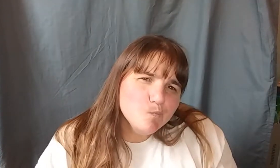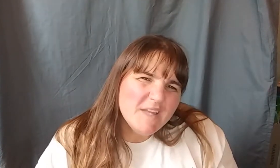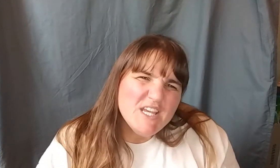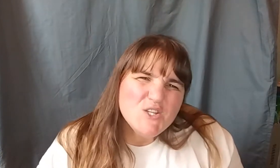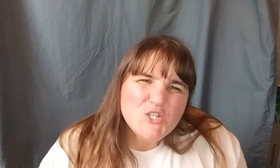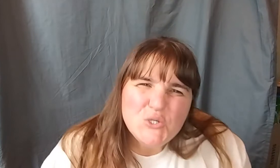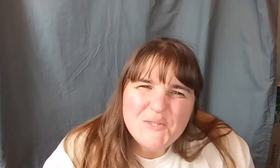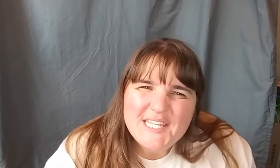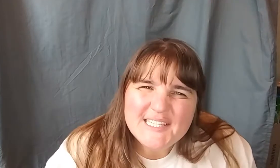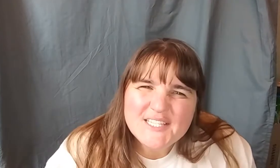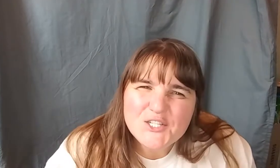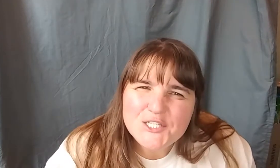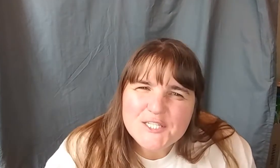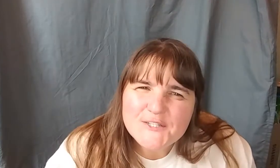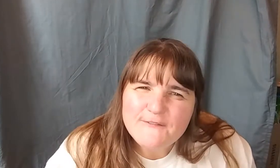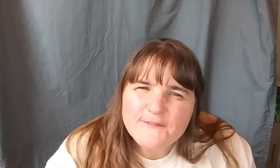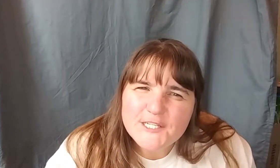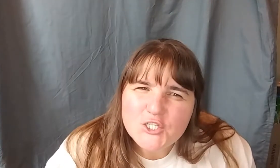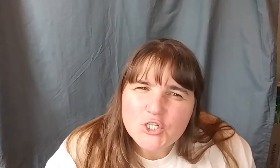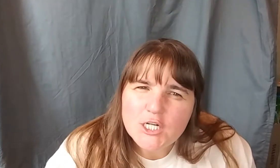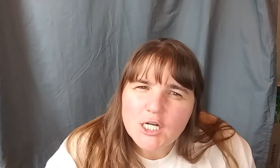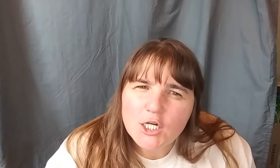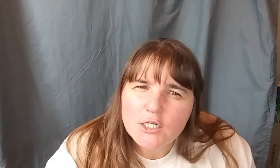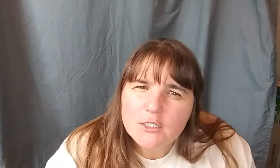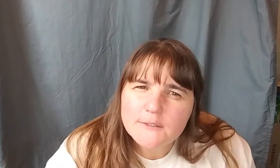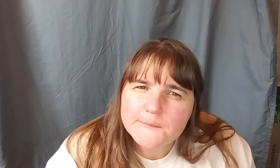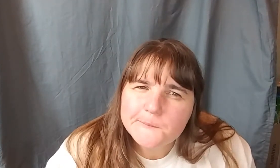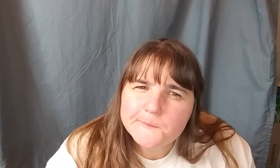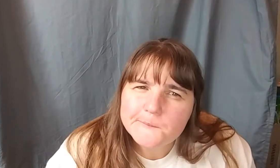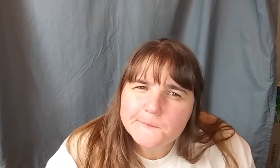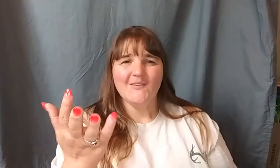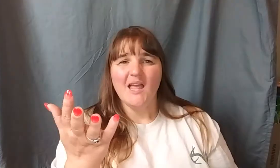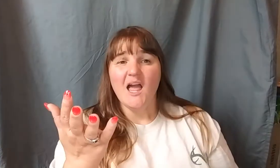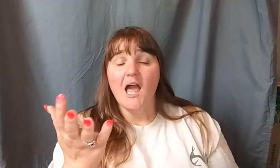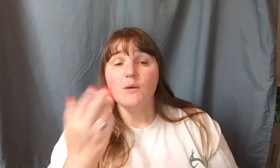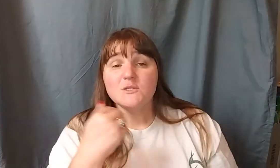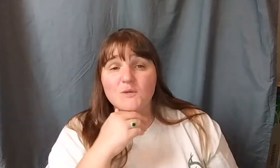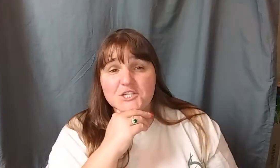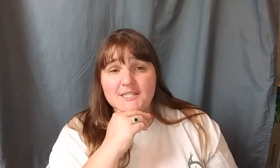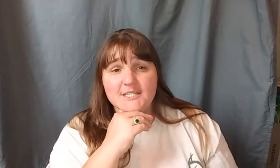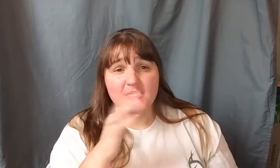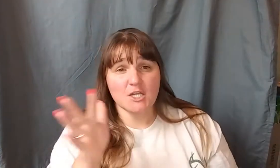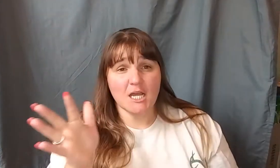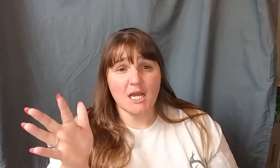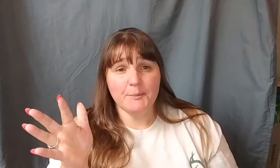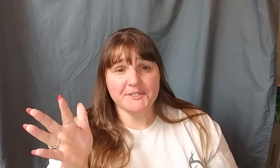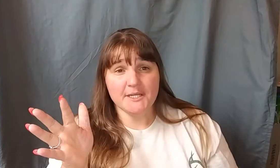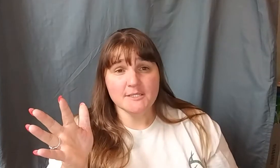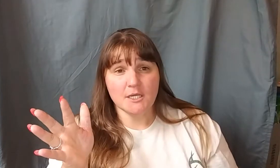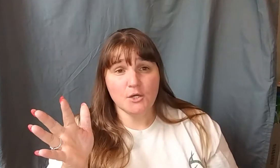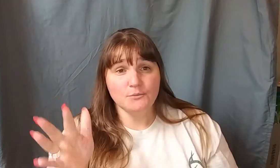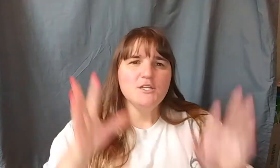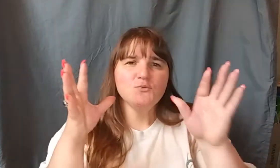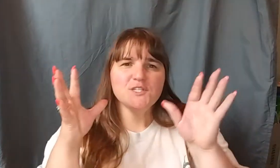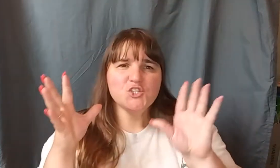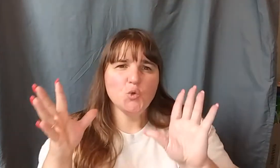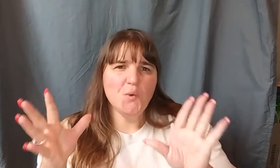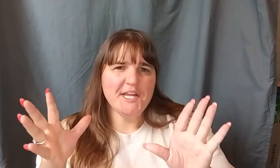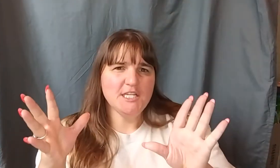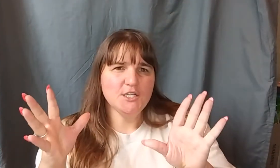Do you think that's going to suffice your hunger? I was watching a TikTok a couple days ago, and it was Dwayne